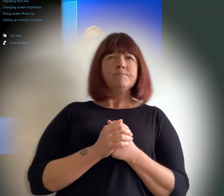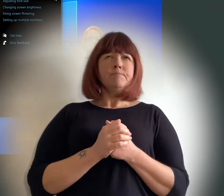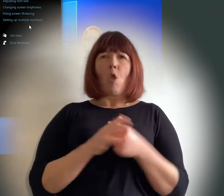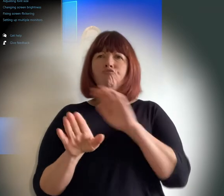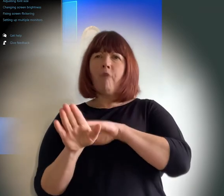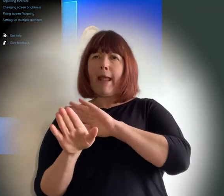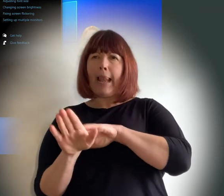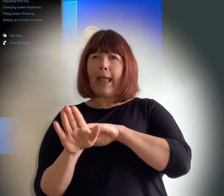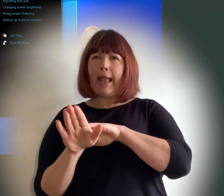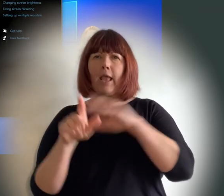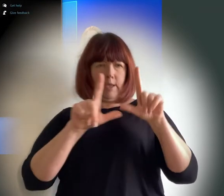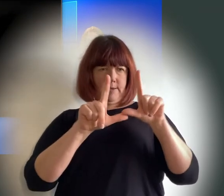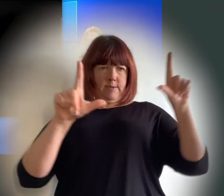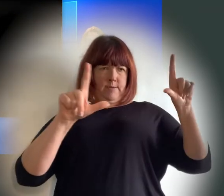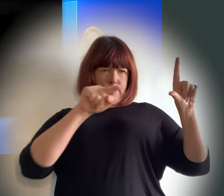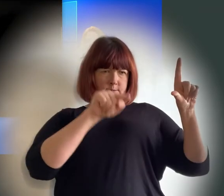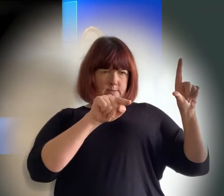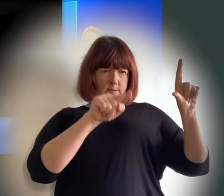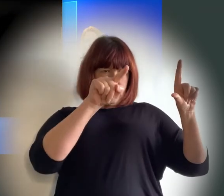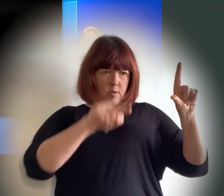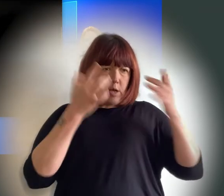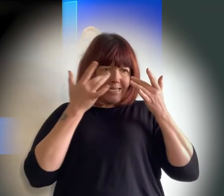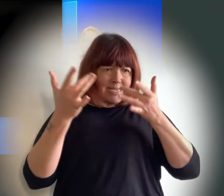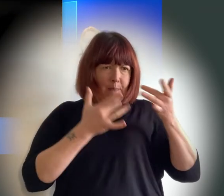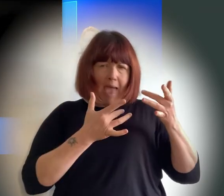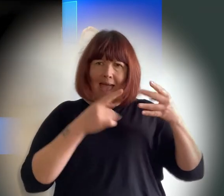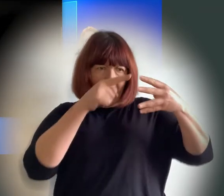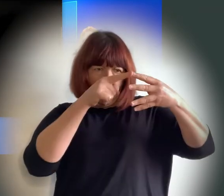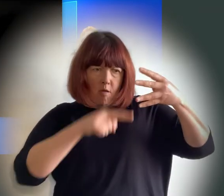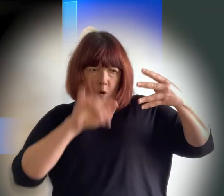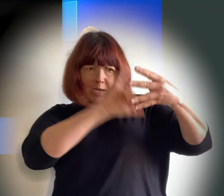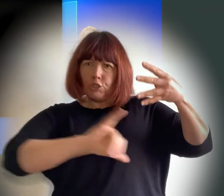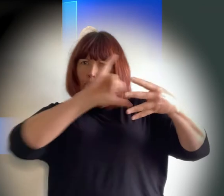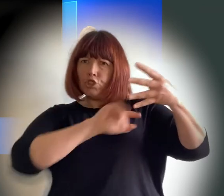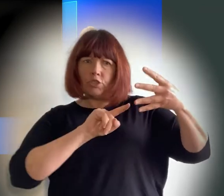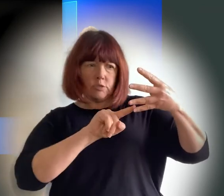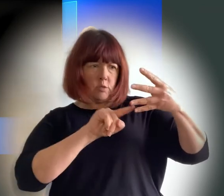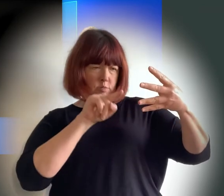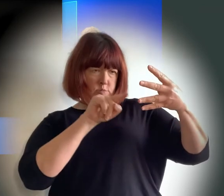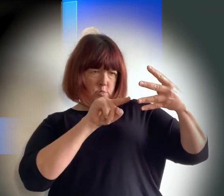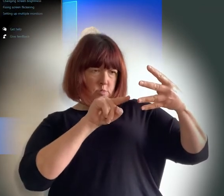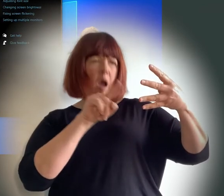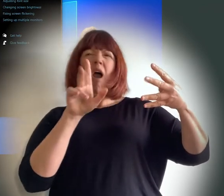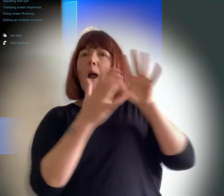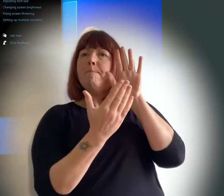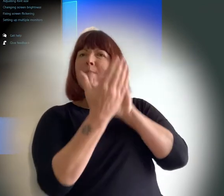desktop display and choosing display settings under multiple displays look for mirror these displays to make sure your